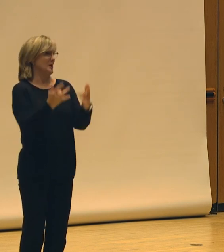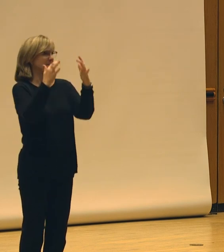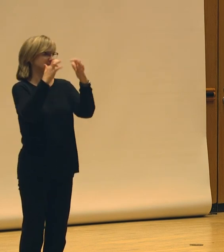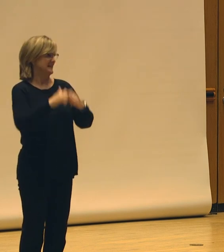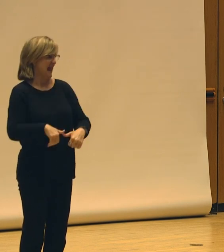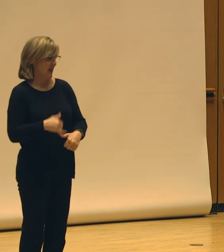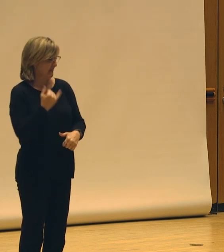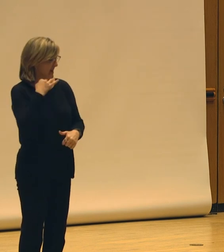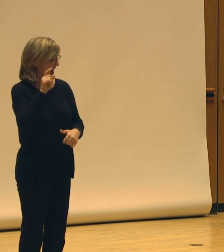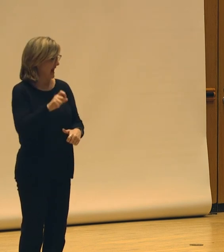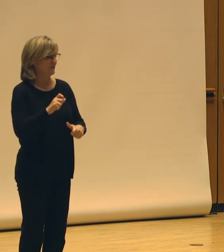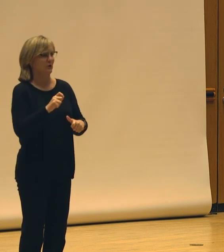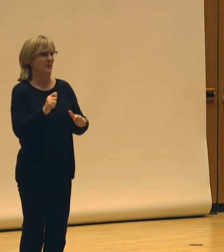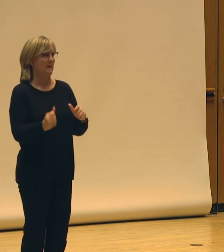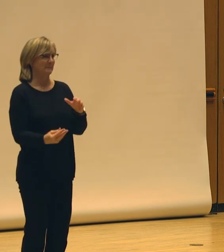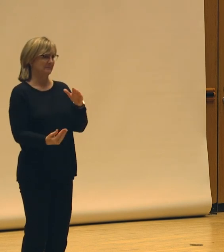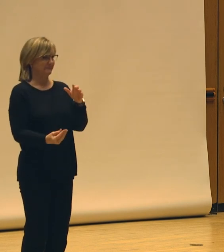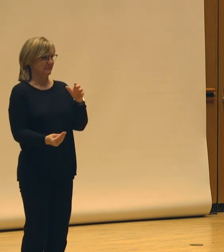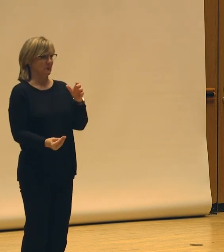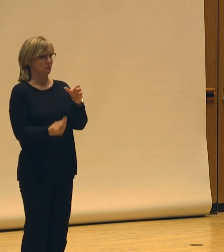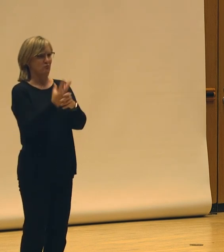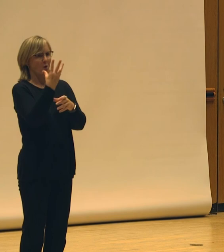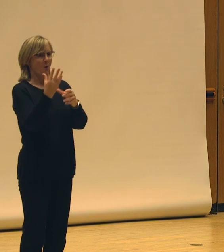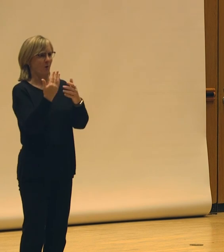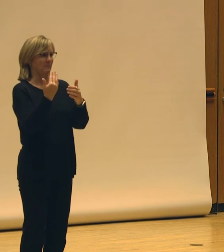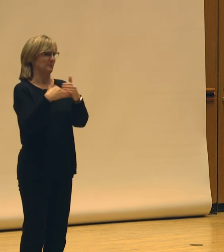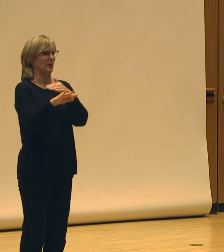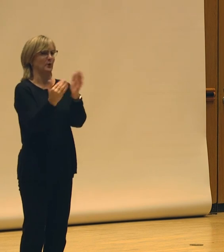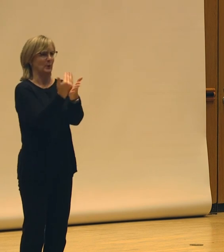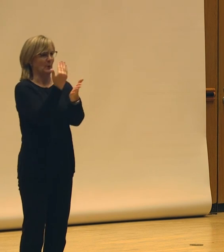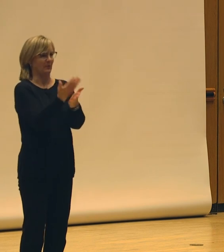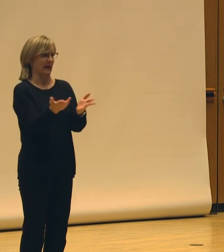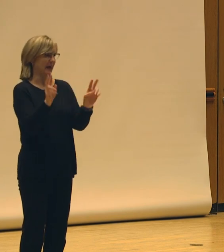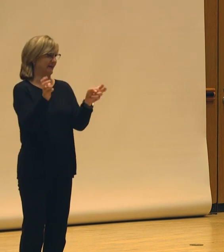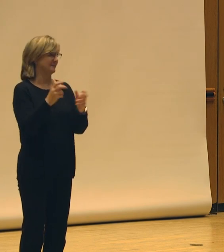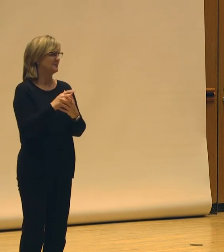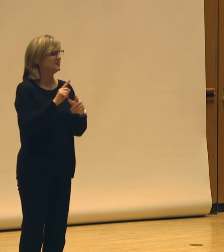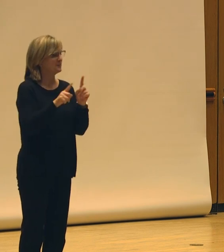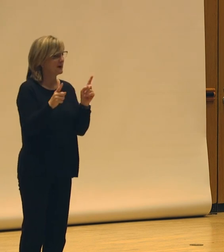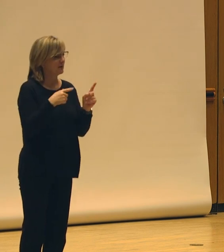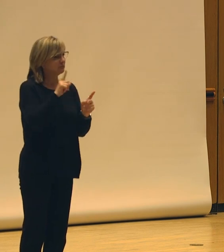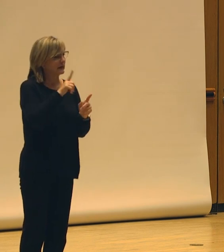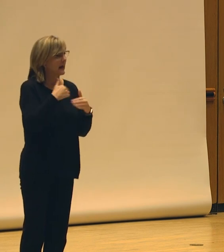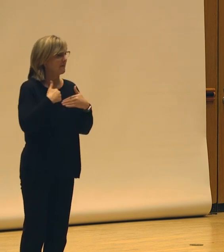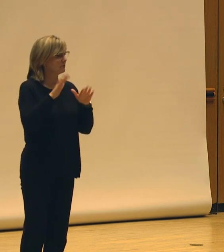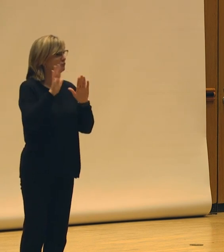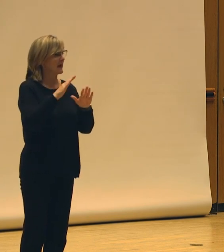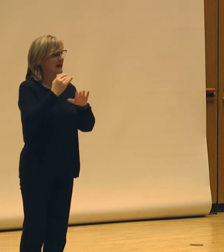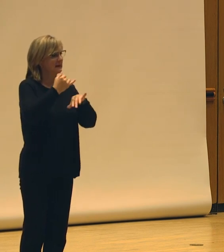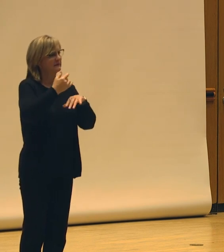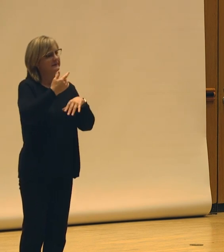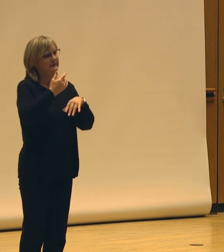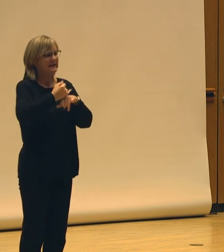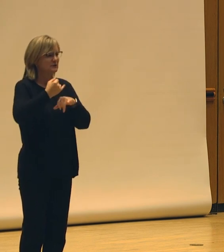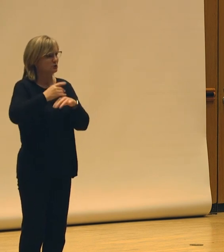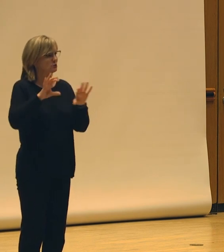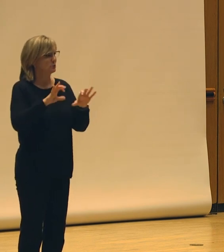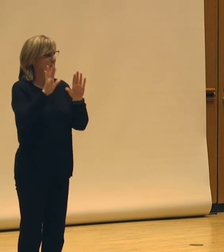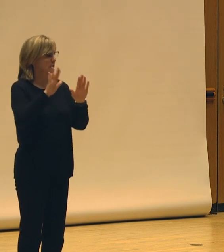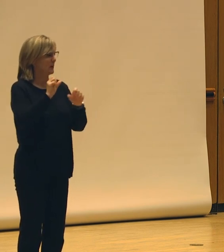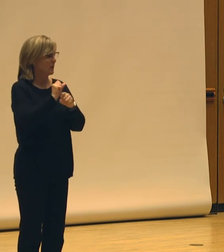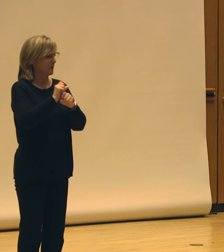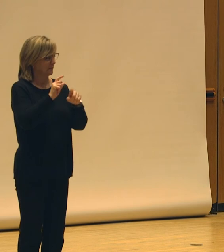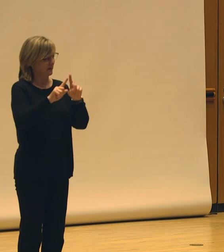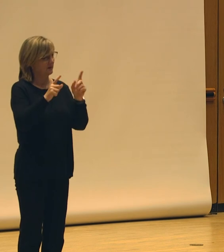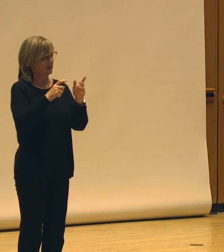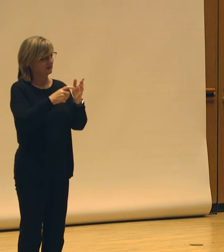reinvent them, rebirth the new thing. You know, there's great institutions doing good work. It just takes a lot of us to make that sea change.